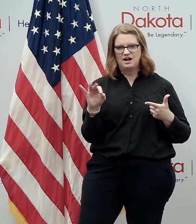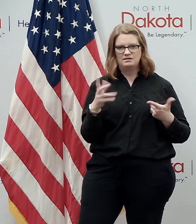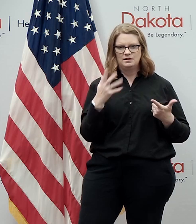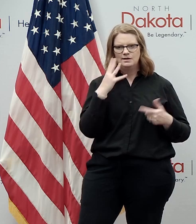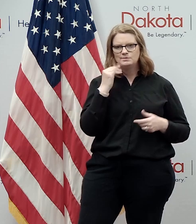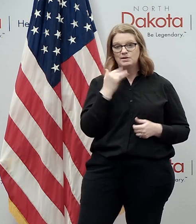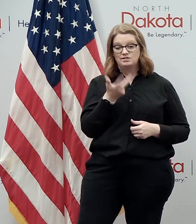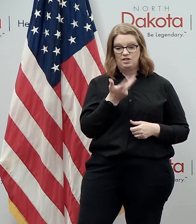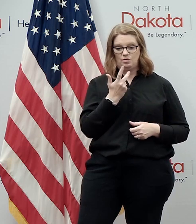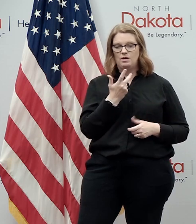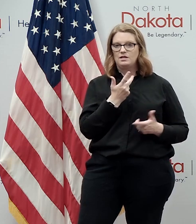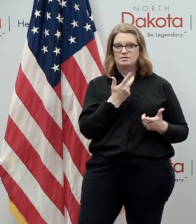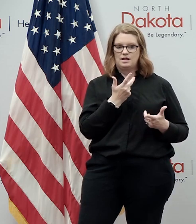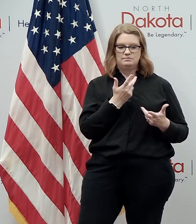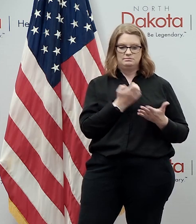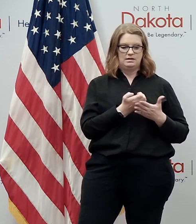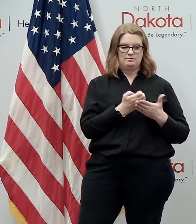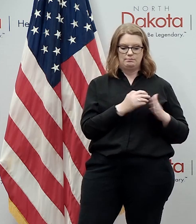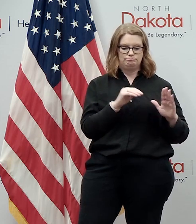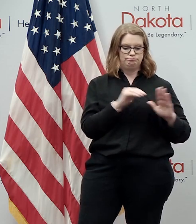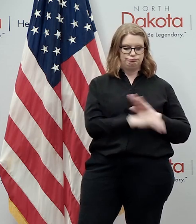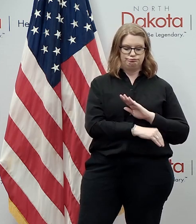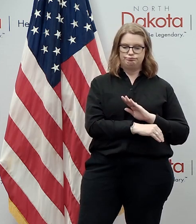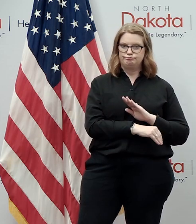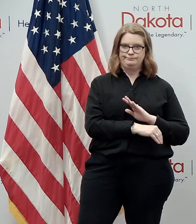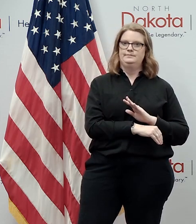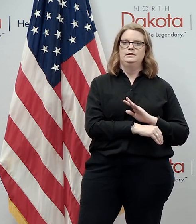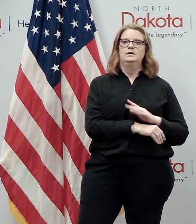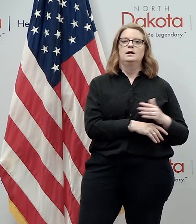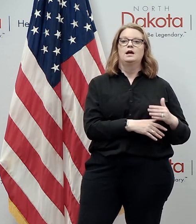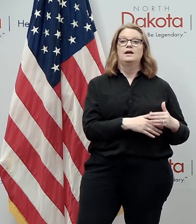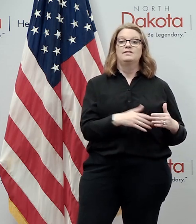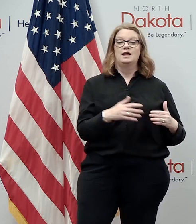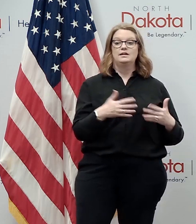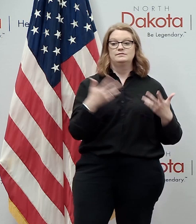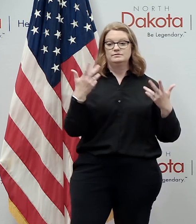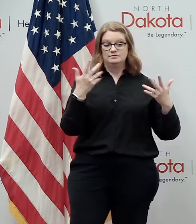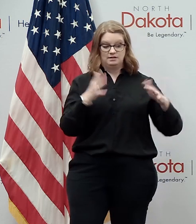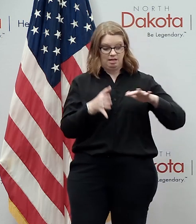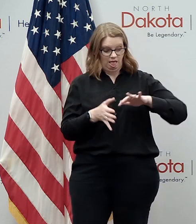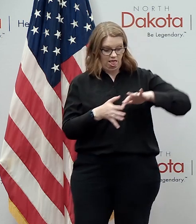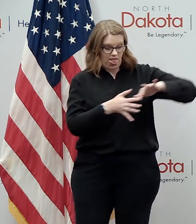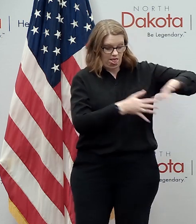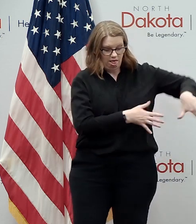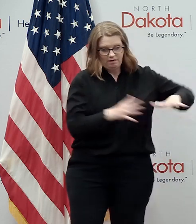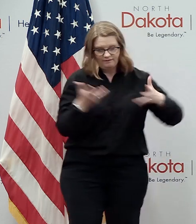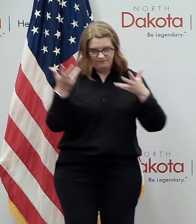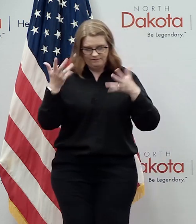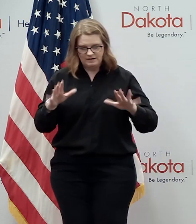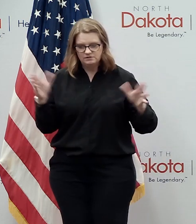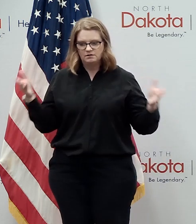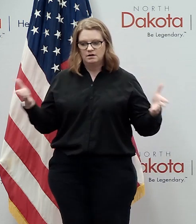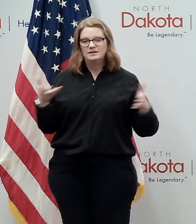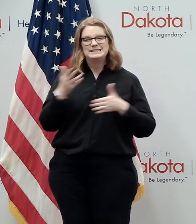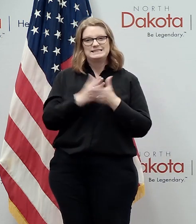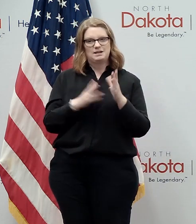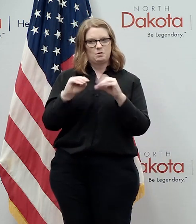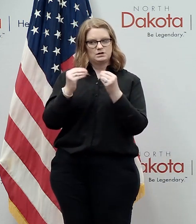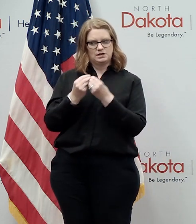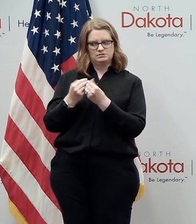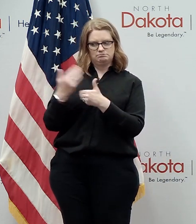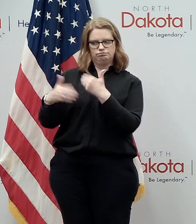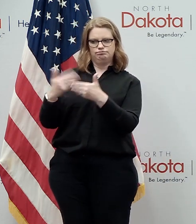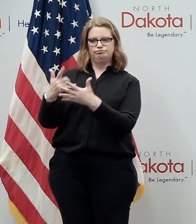things where the economy is completely cratered and each time when you've come out the other side somebody some organizations have accelerated and